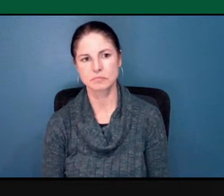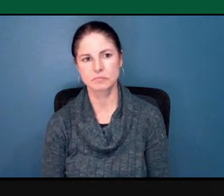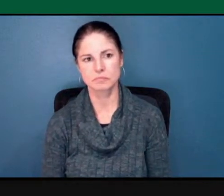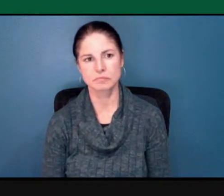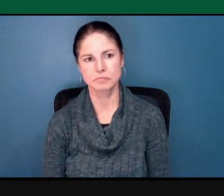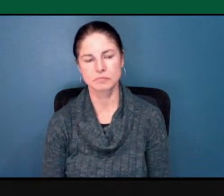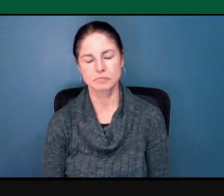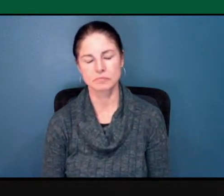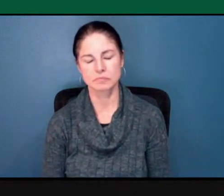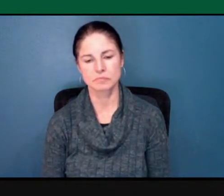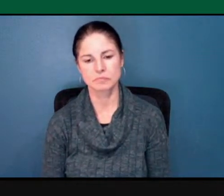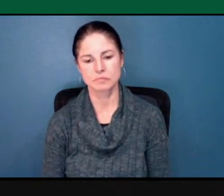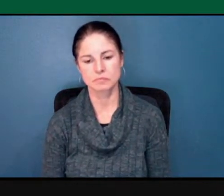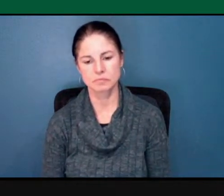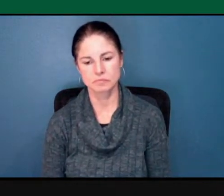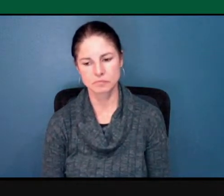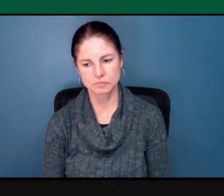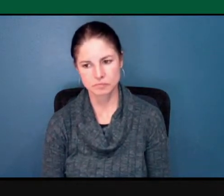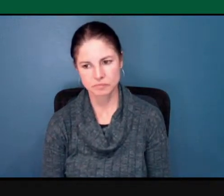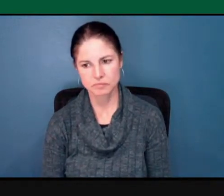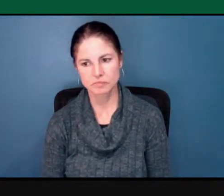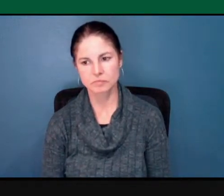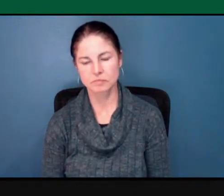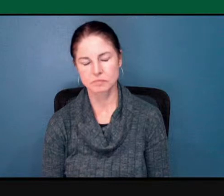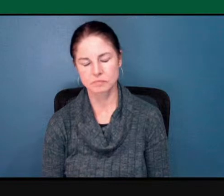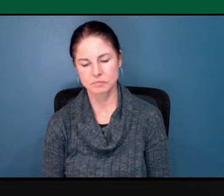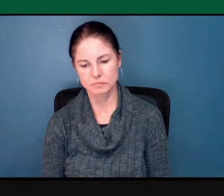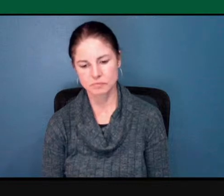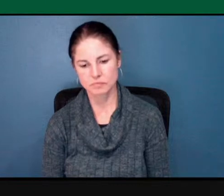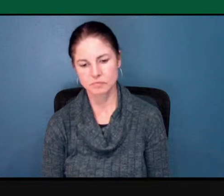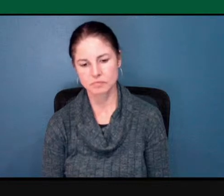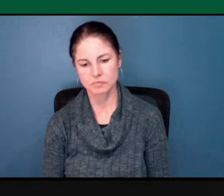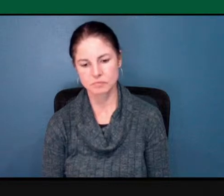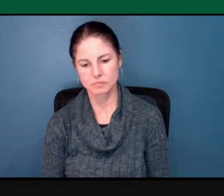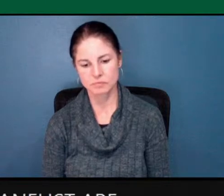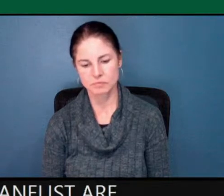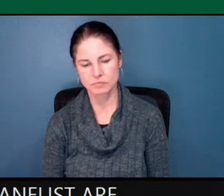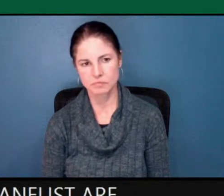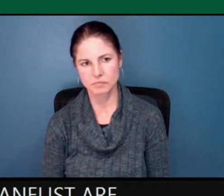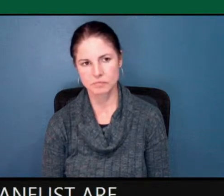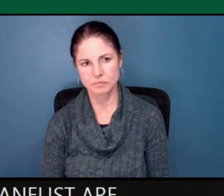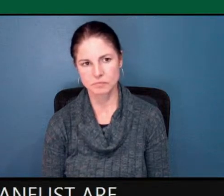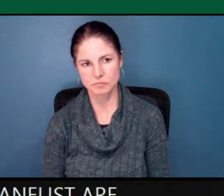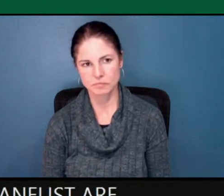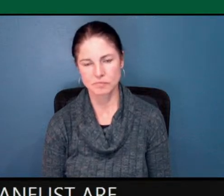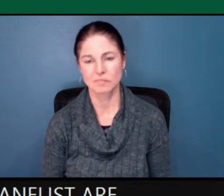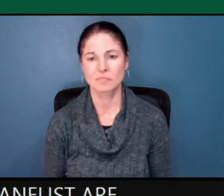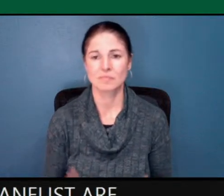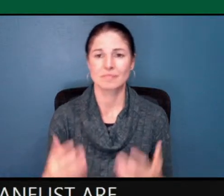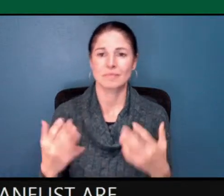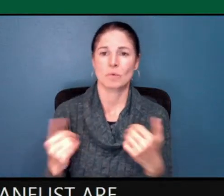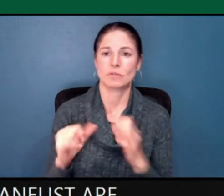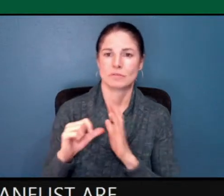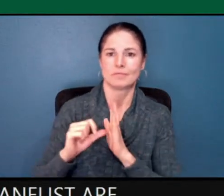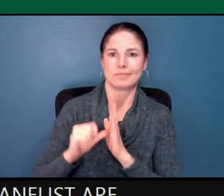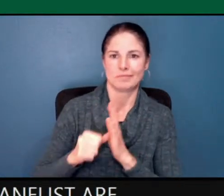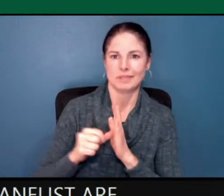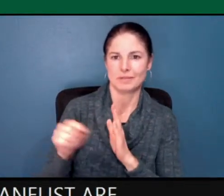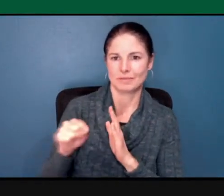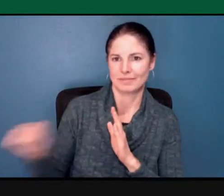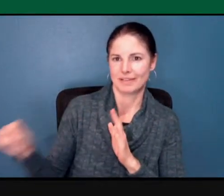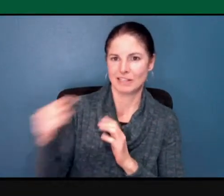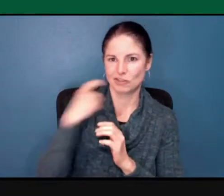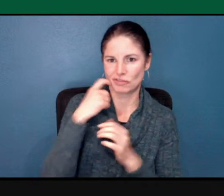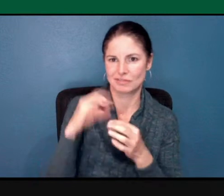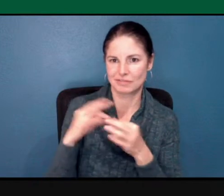of the panelists are saying, right? One of the things that I wanted to mention was this development of